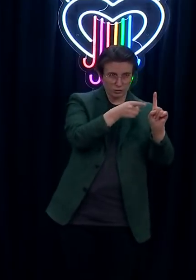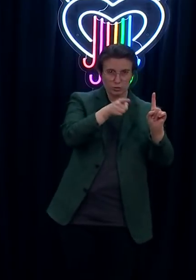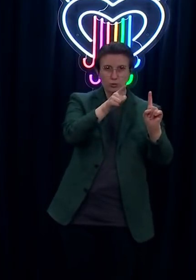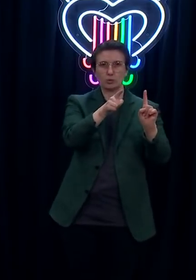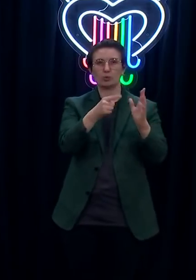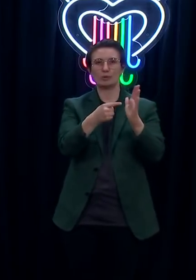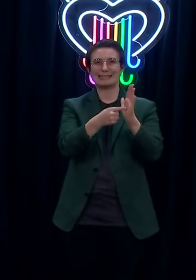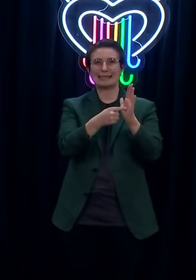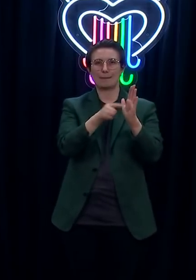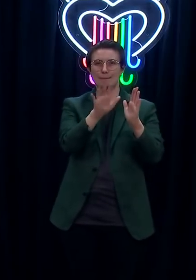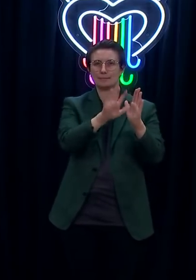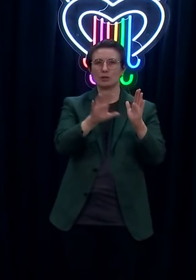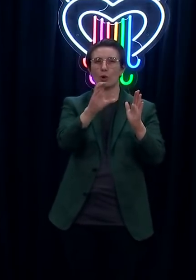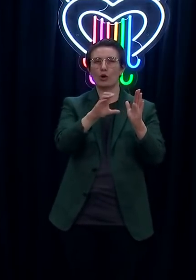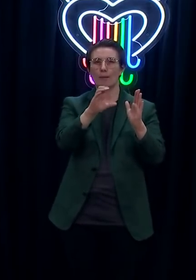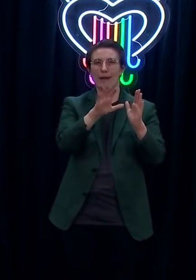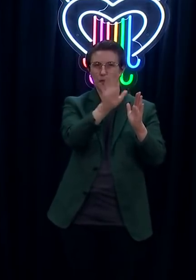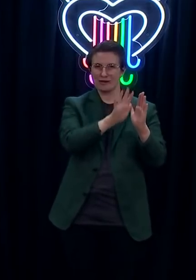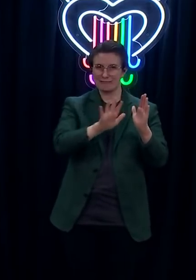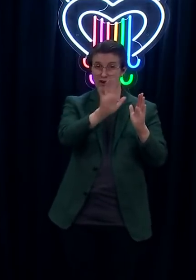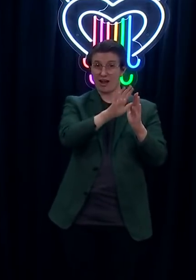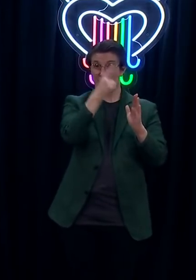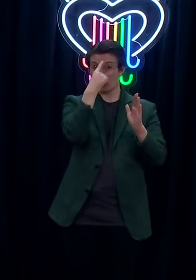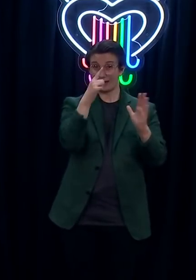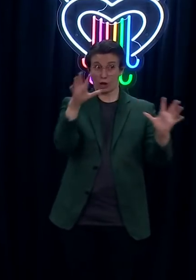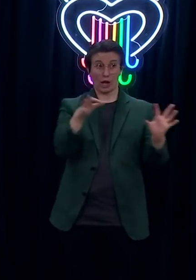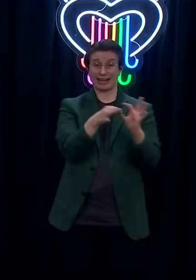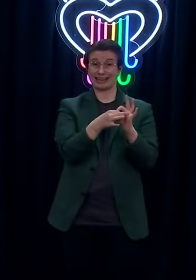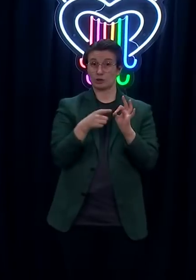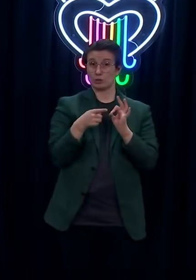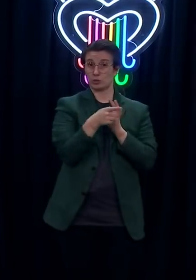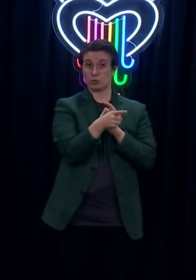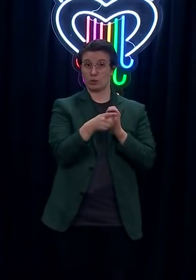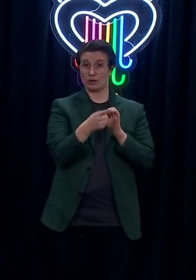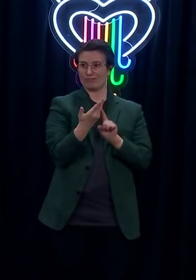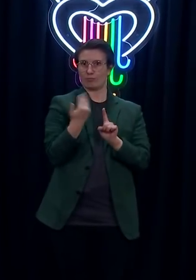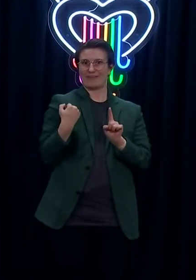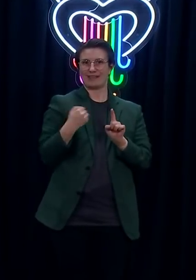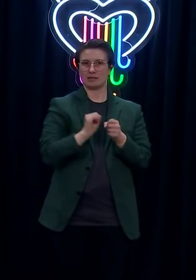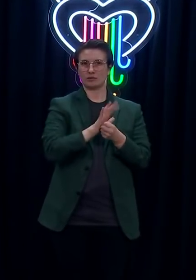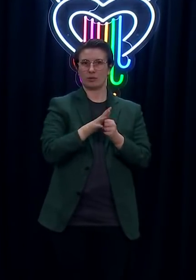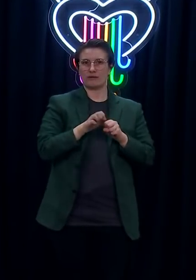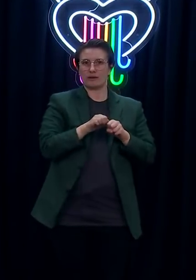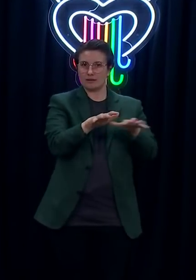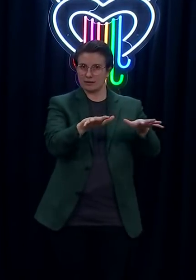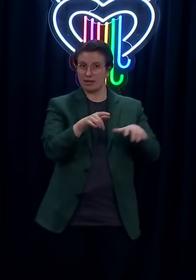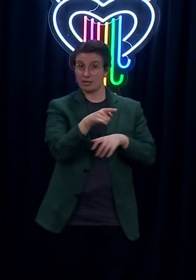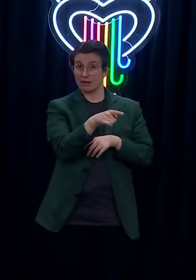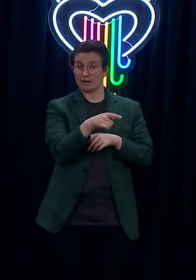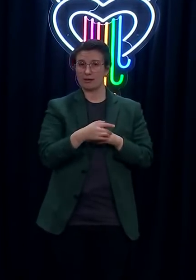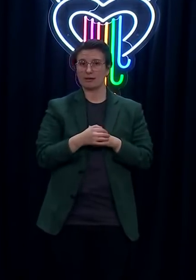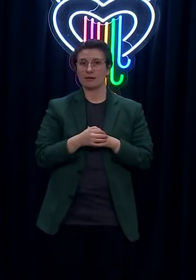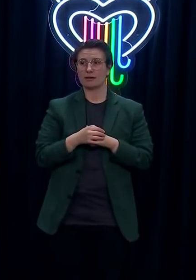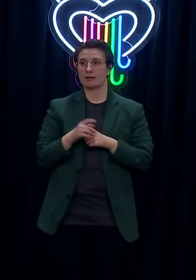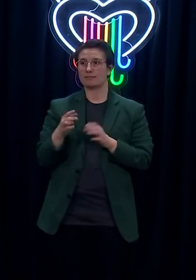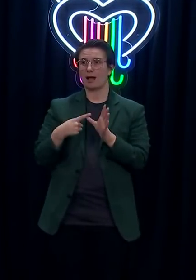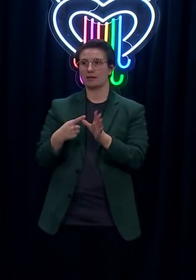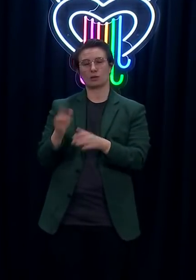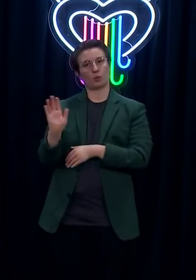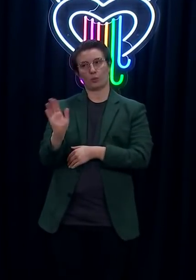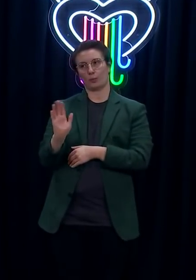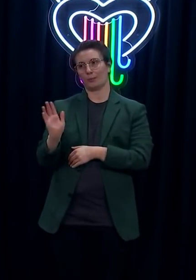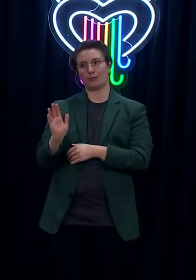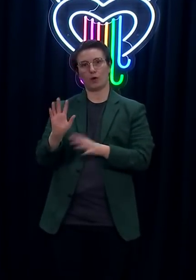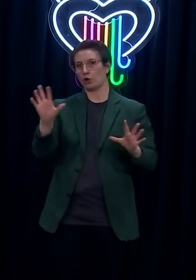Coromandel area? No, no, No, not at all. From what, from where this individual has been tentatively linked